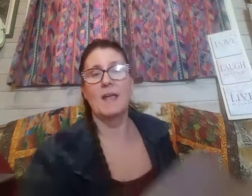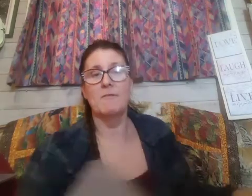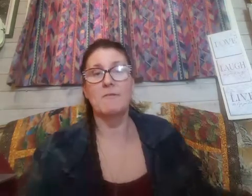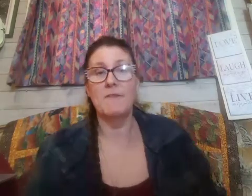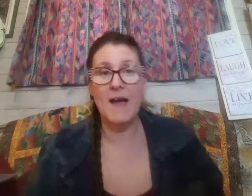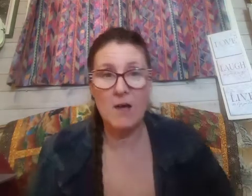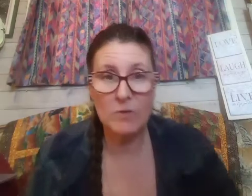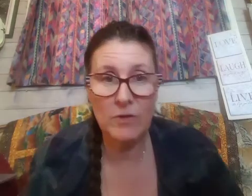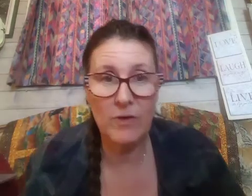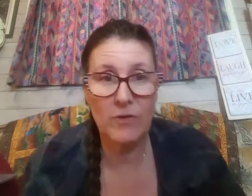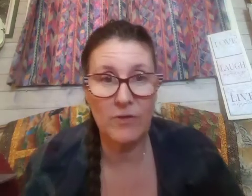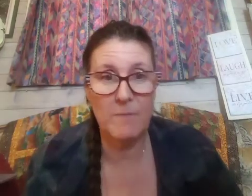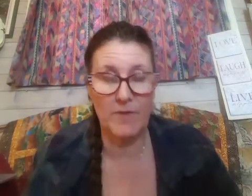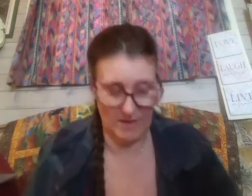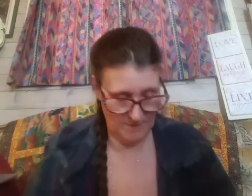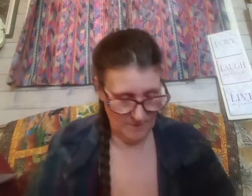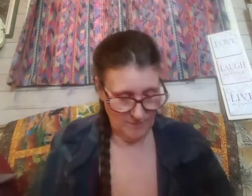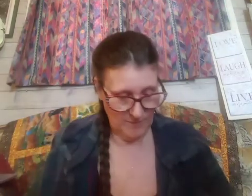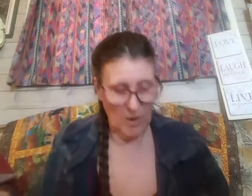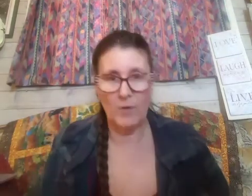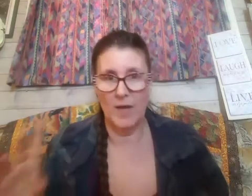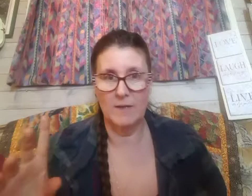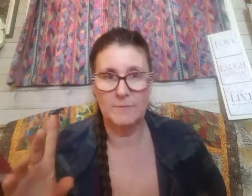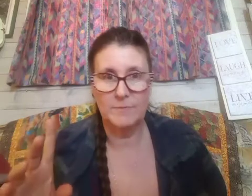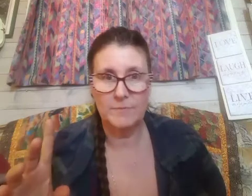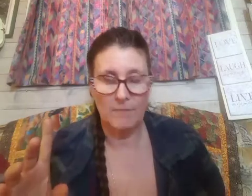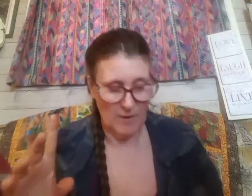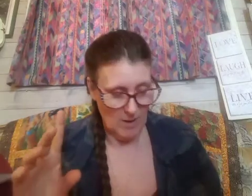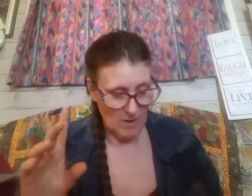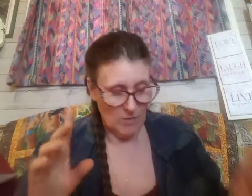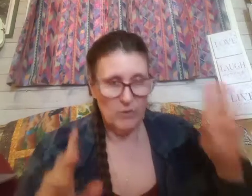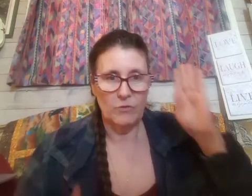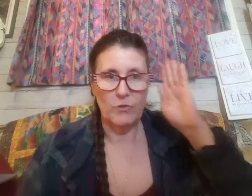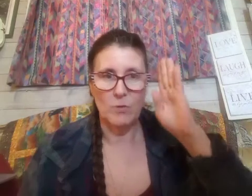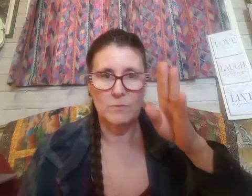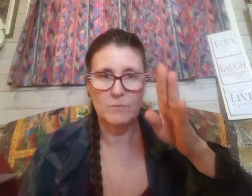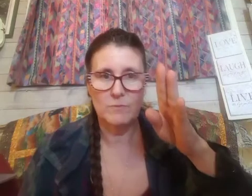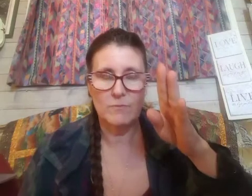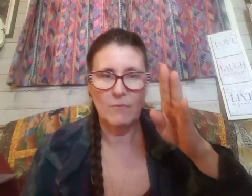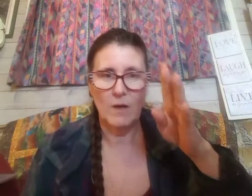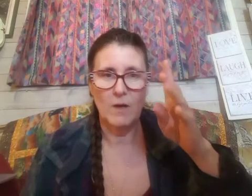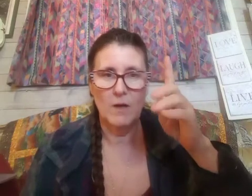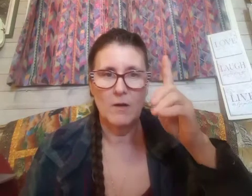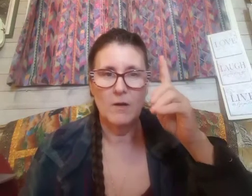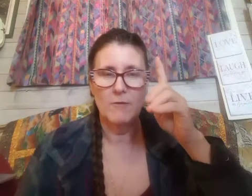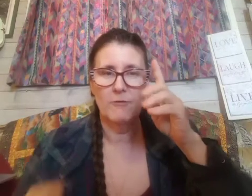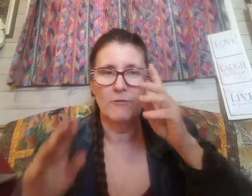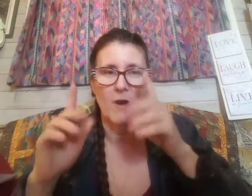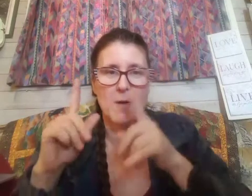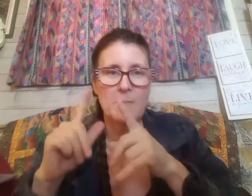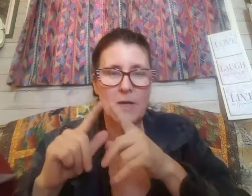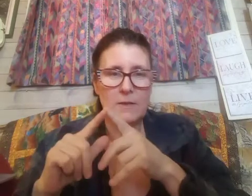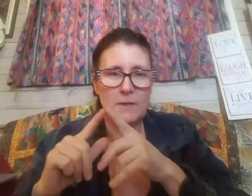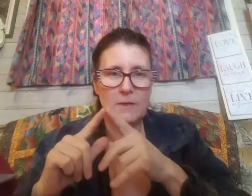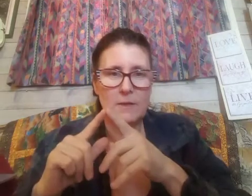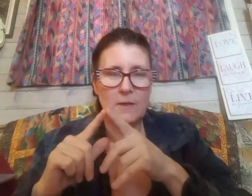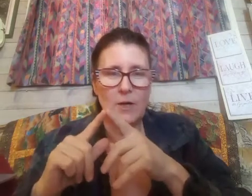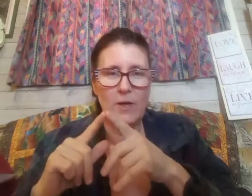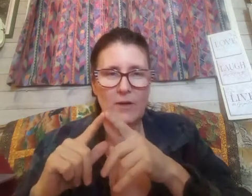have found something okay so from okay